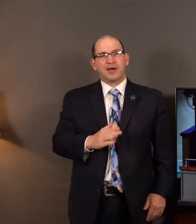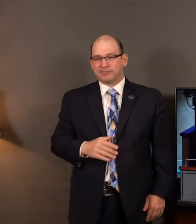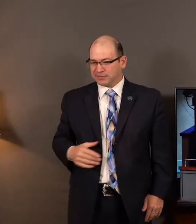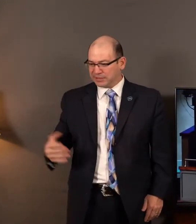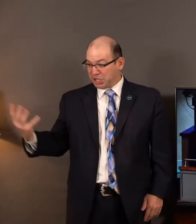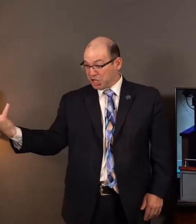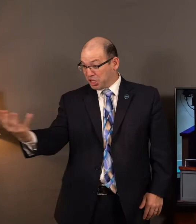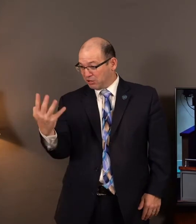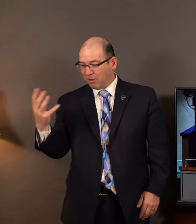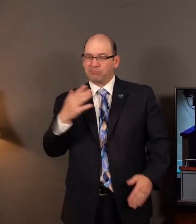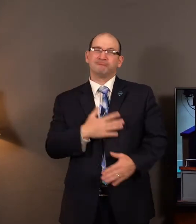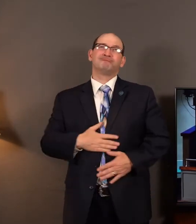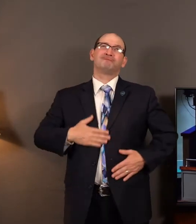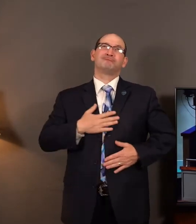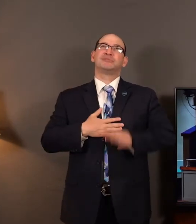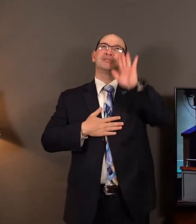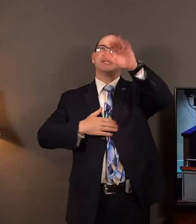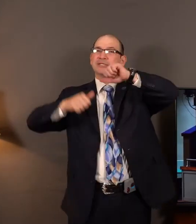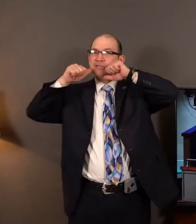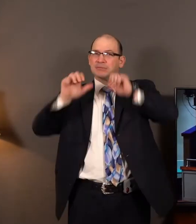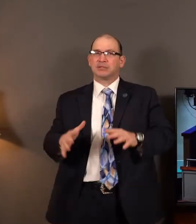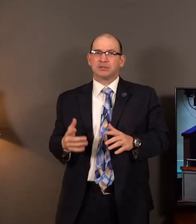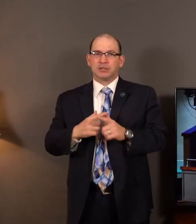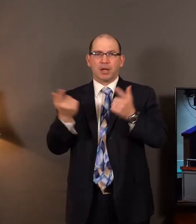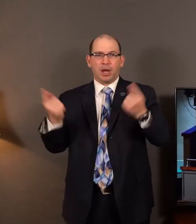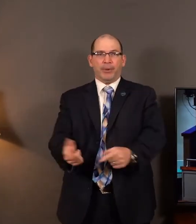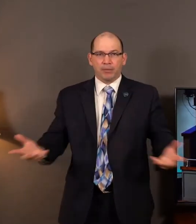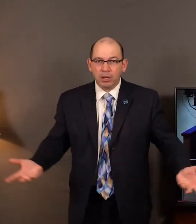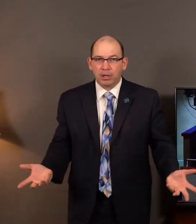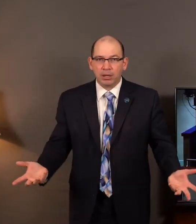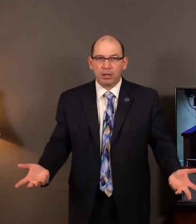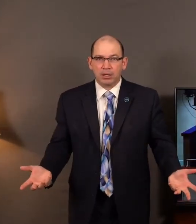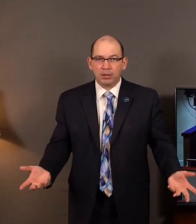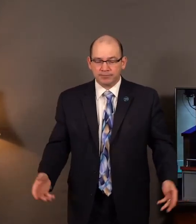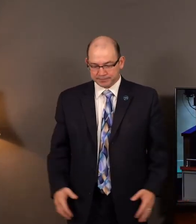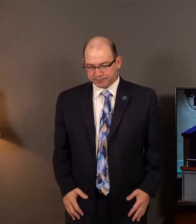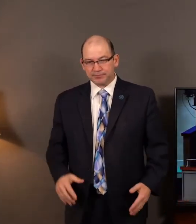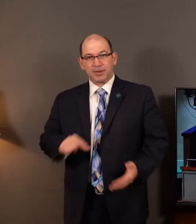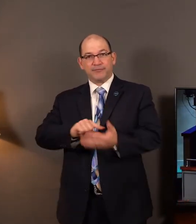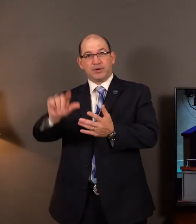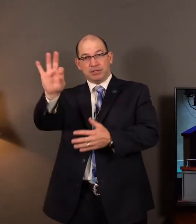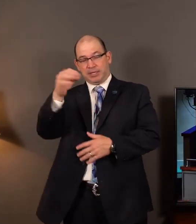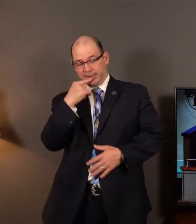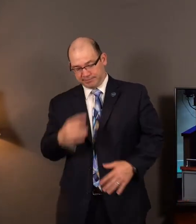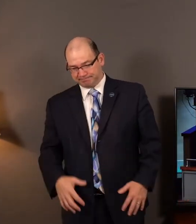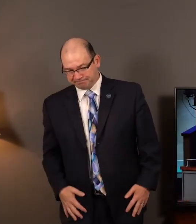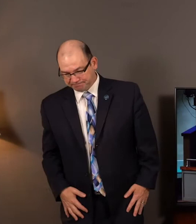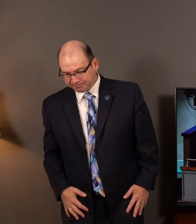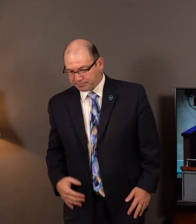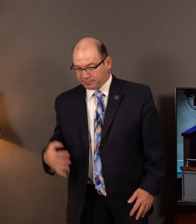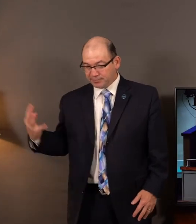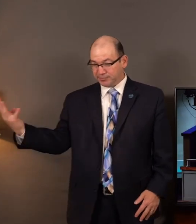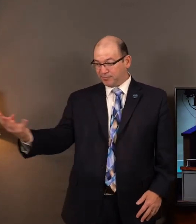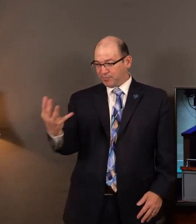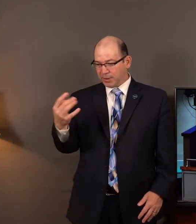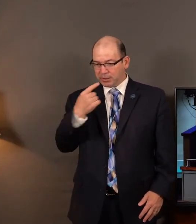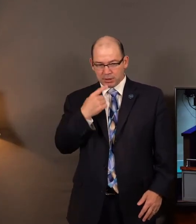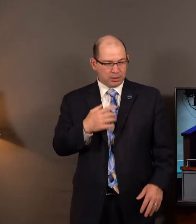goodness. But something happens. As we close, look at verse number 9. The Bible says, Then they said one to another,